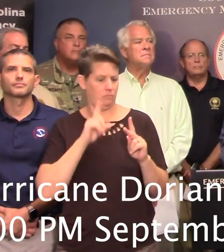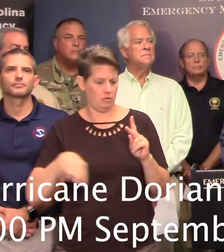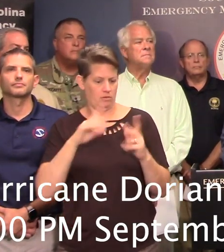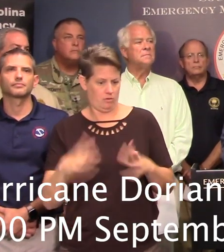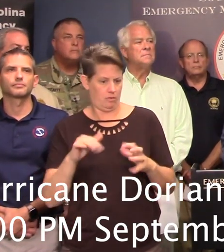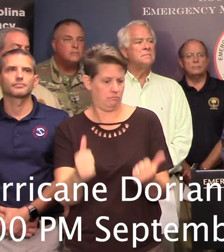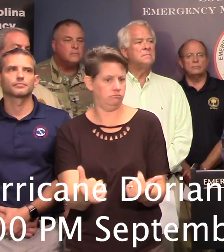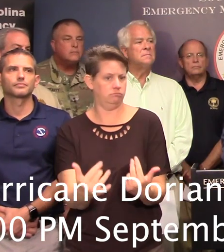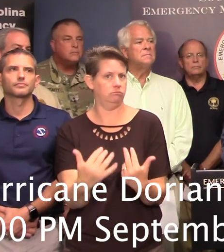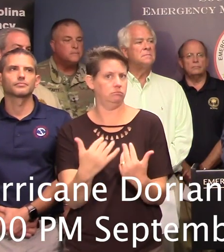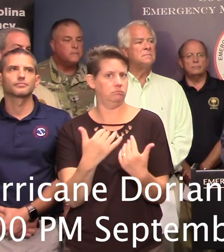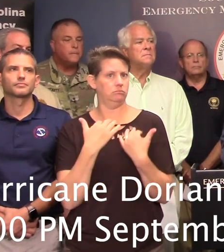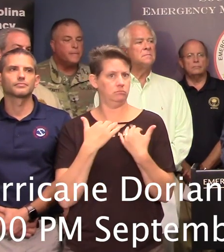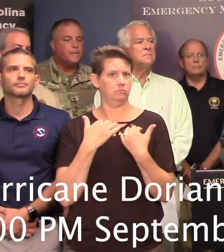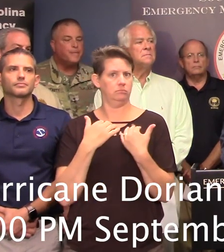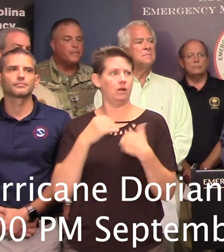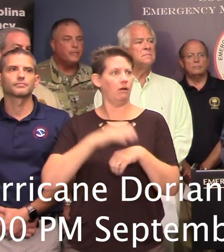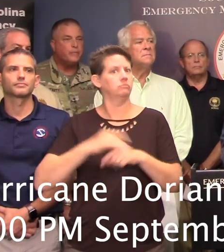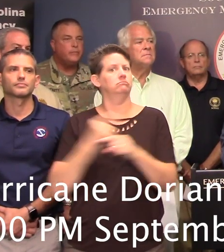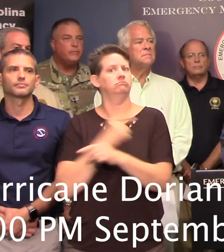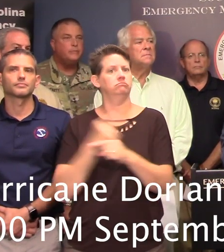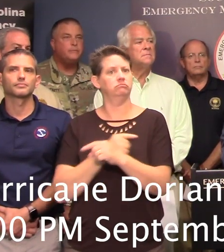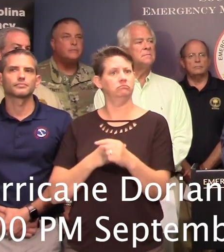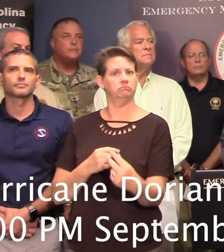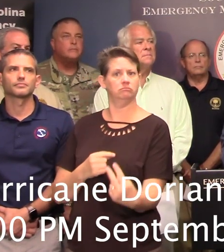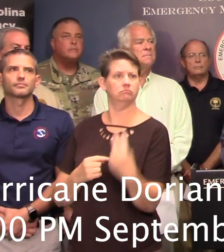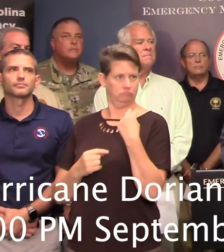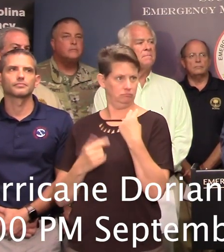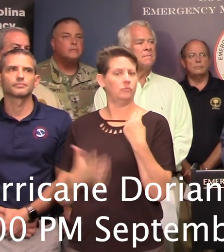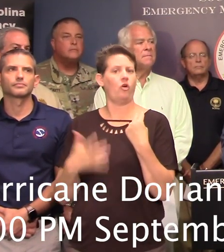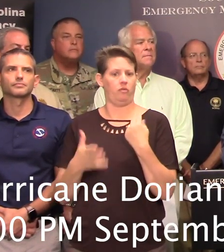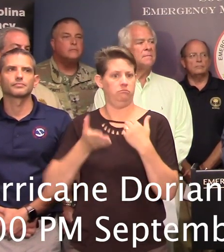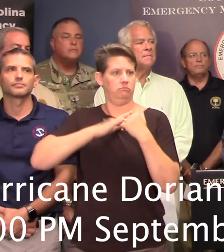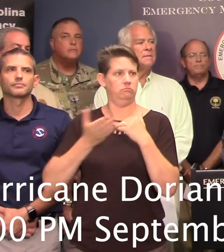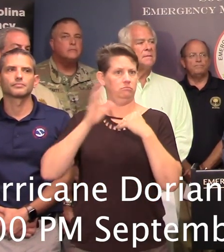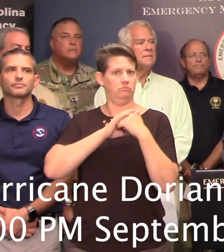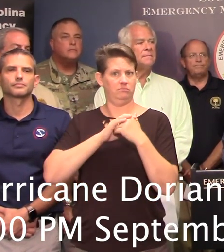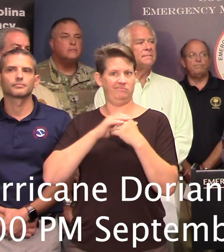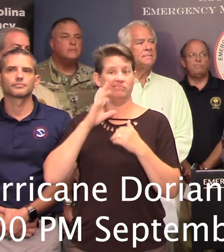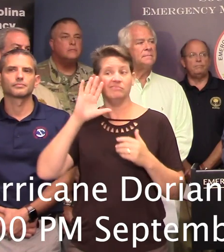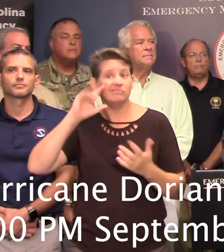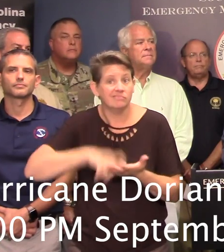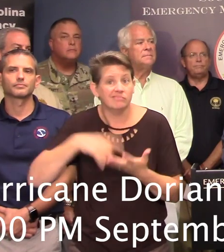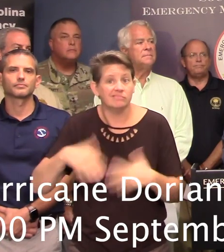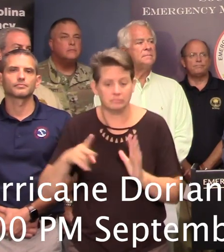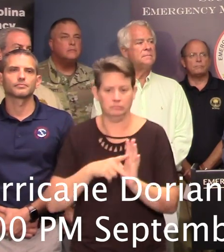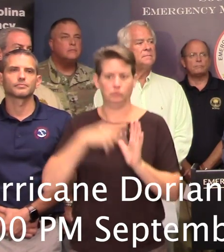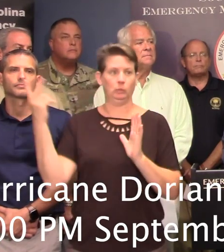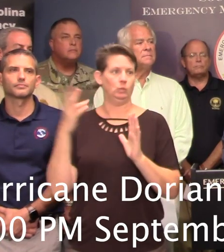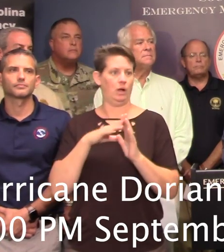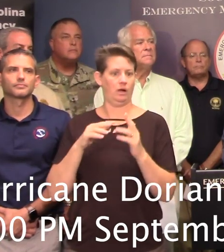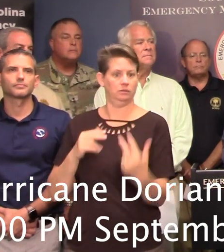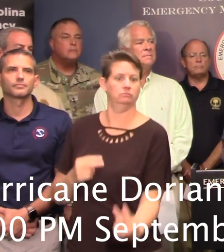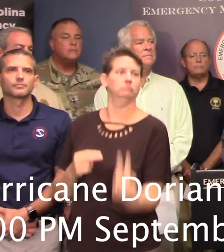traffic that was heading westbound, that is, towards Columbia, on I-26, and has over doubled the number of vehicles on the